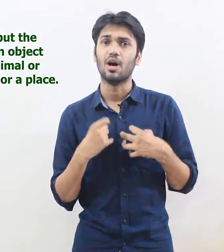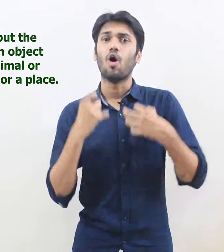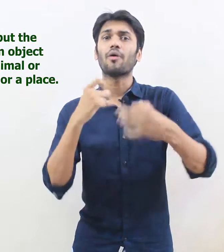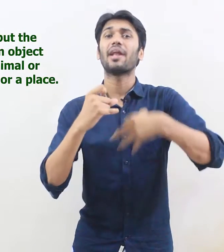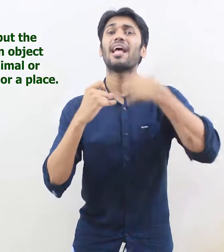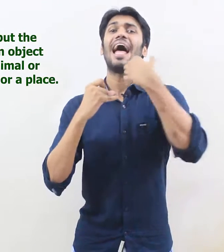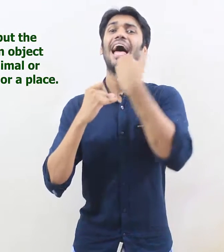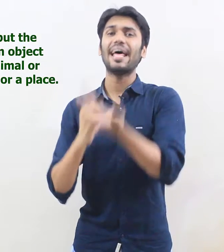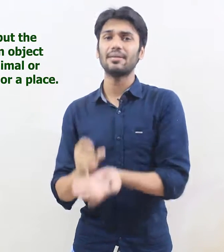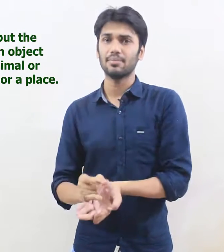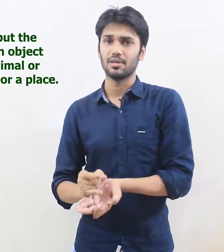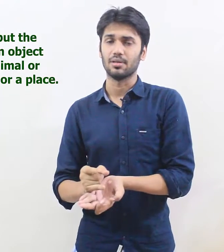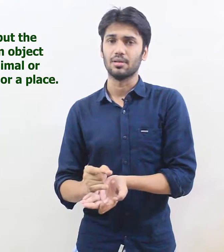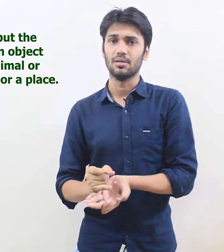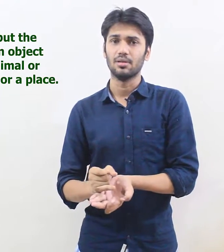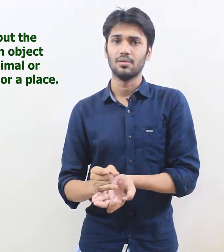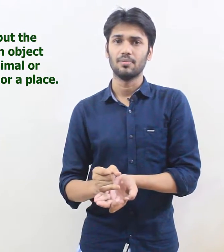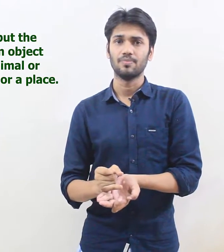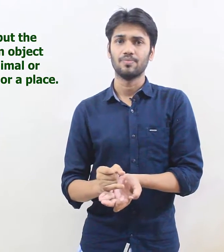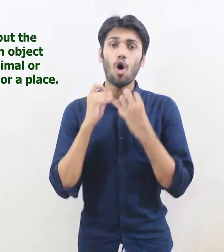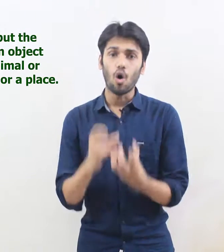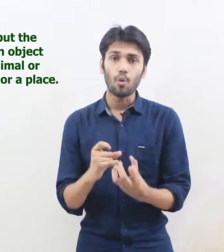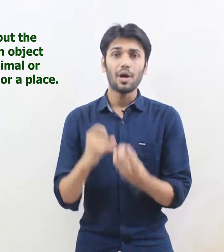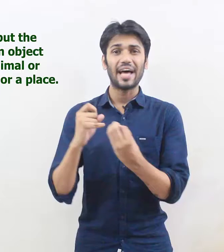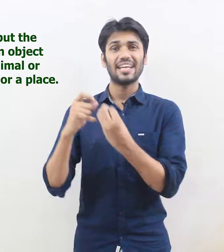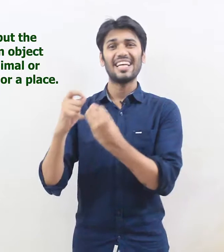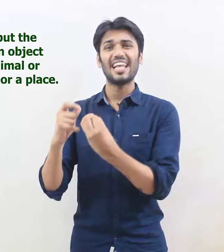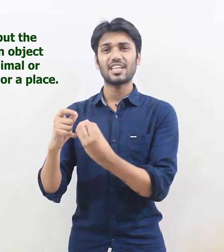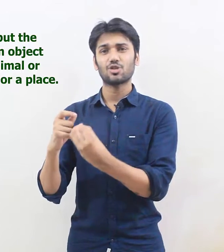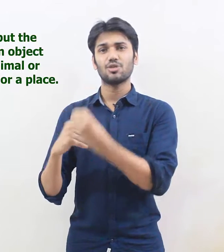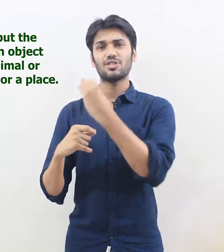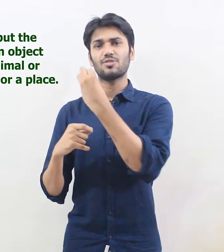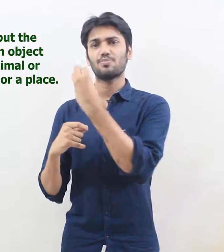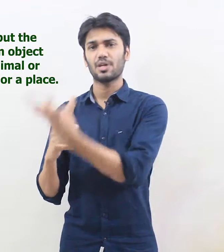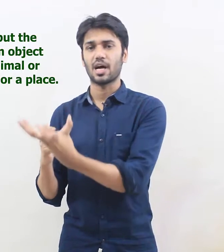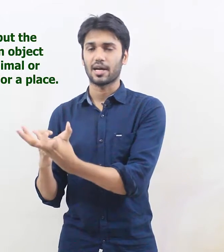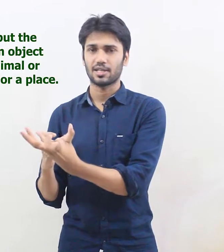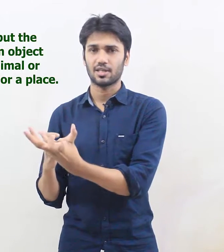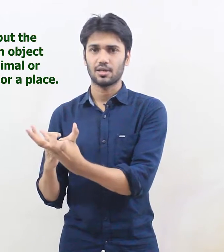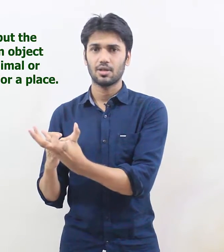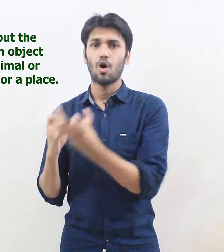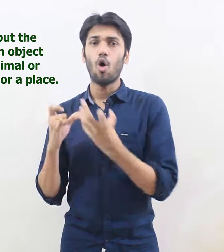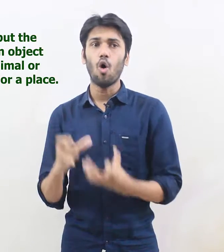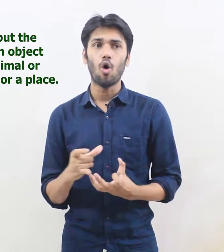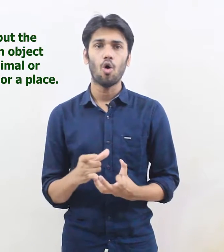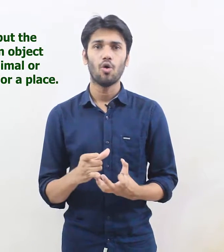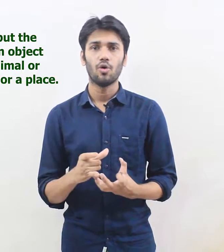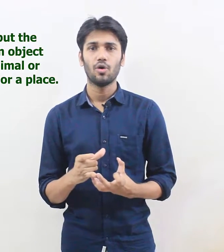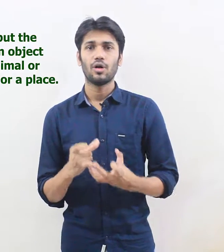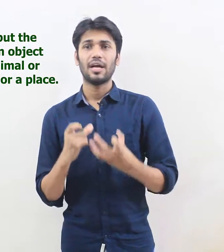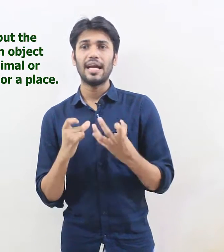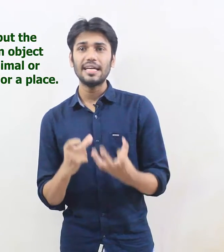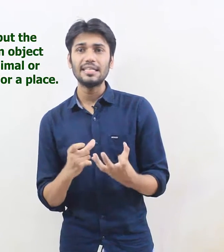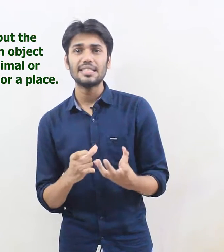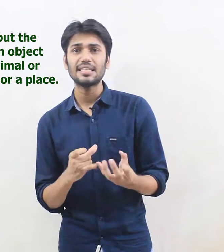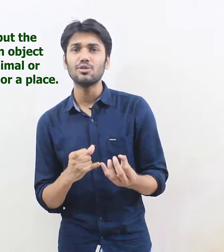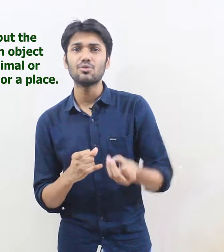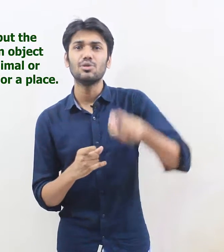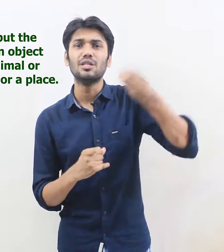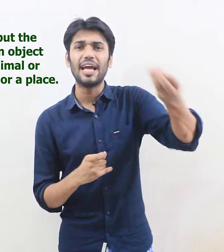or an animal or an electronics product or anything you could